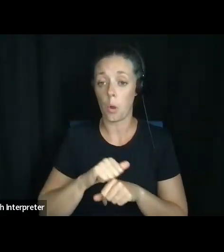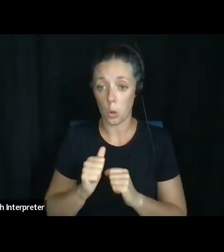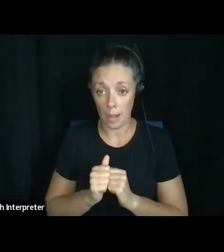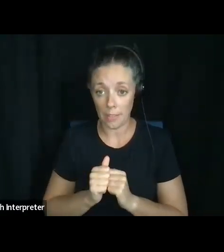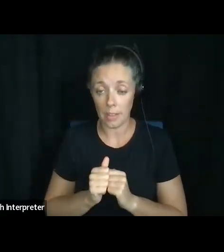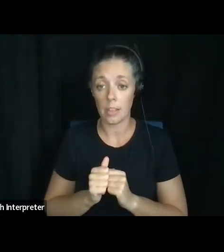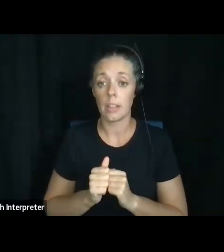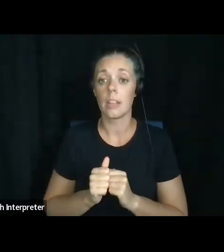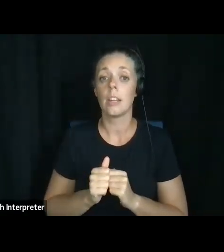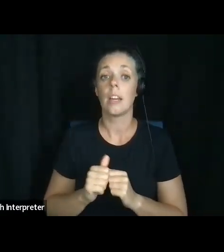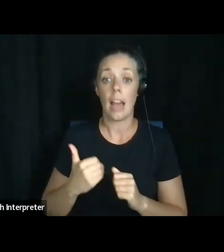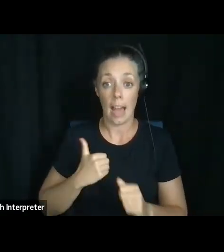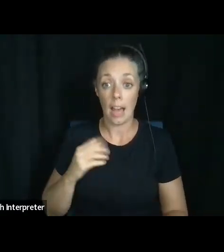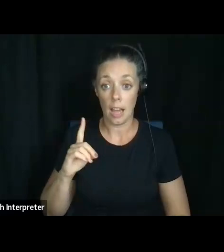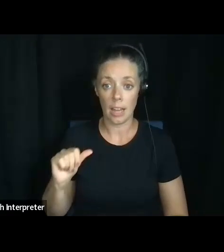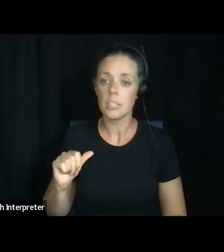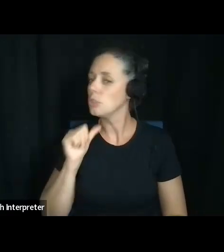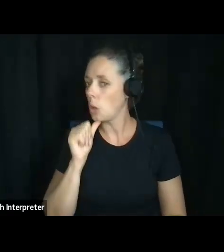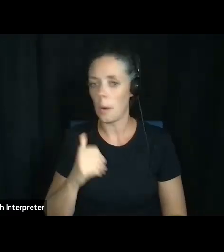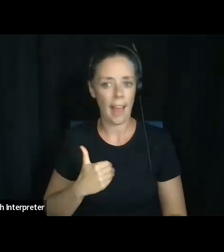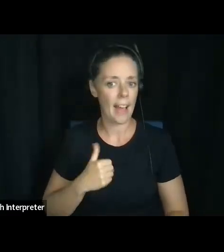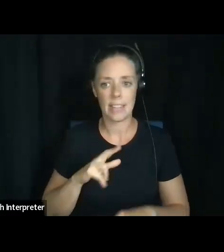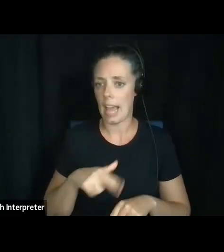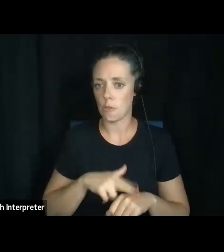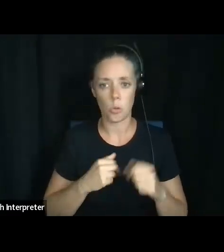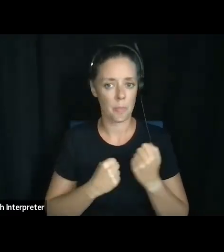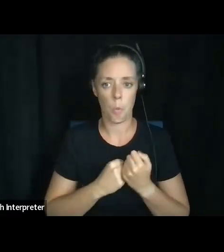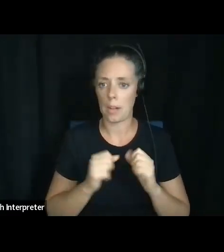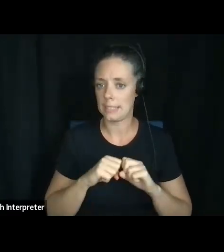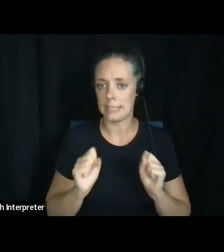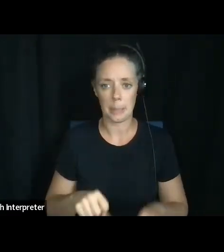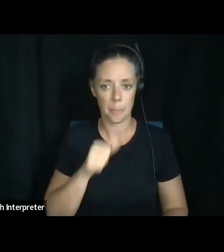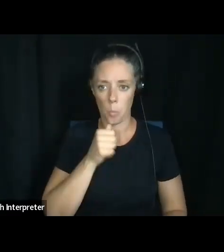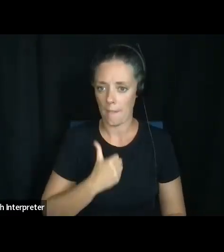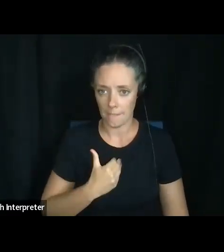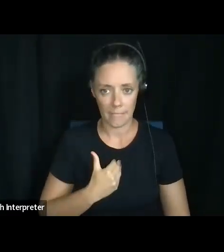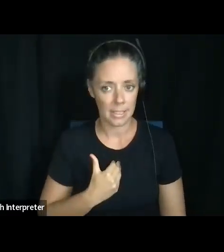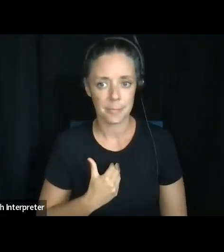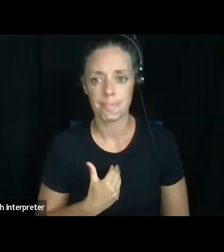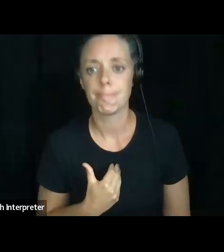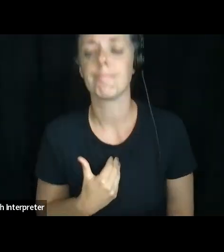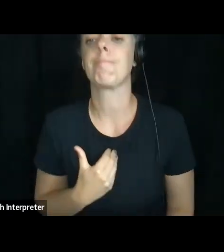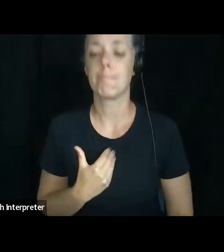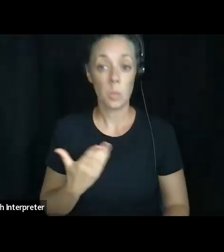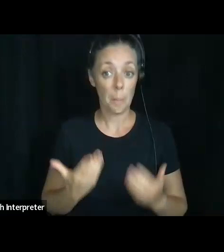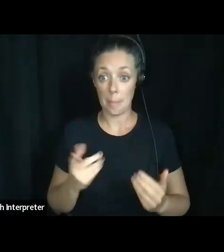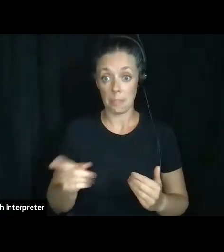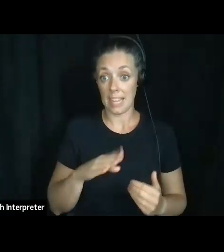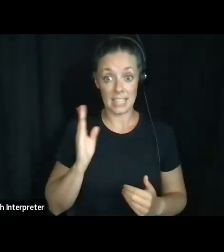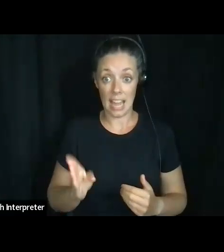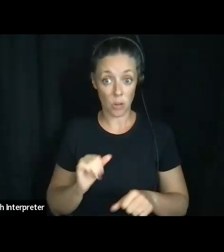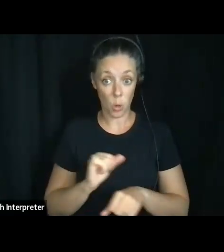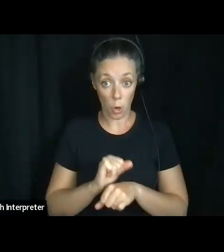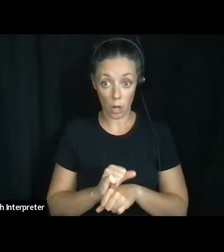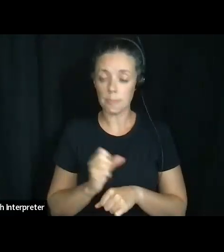with disabilities don't have that natural support system. They may not have ever been able to work. So they don't have the